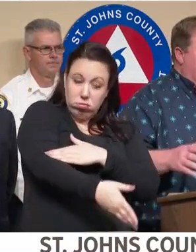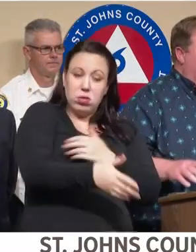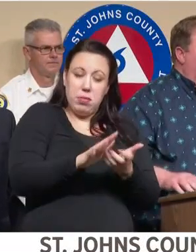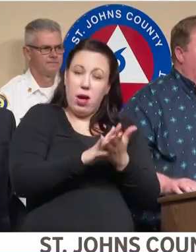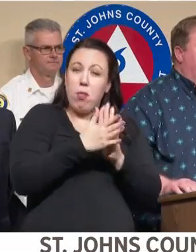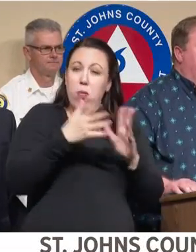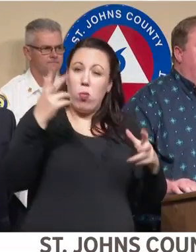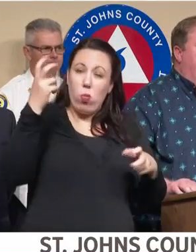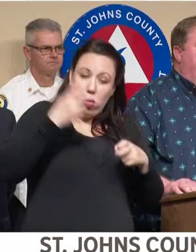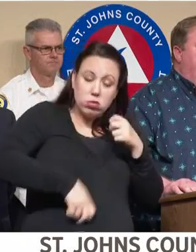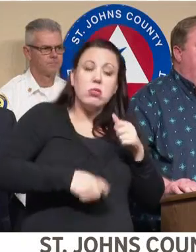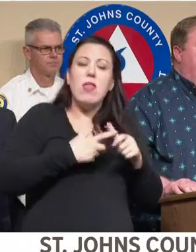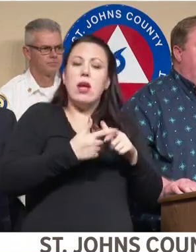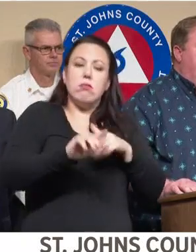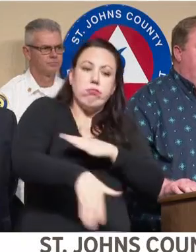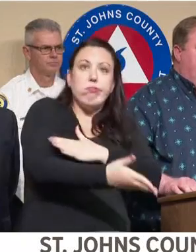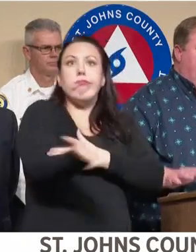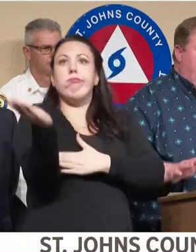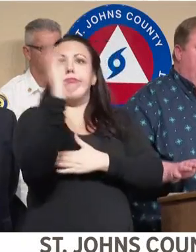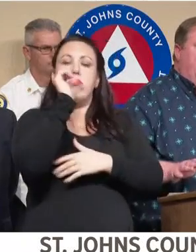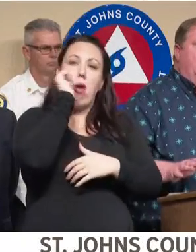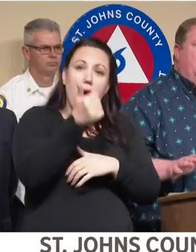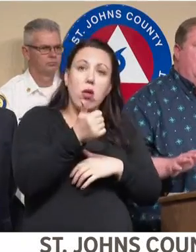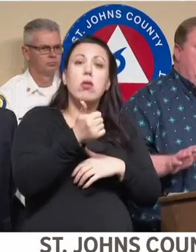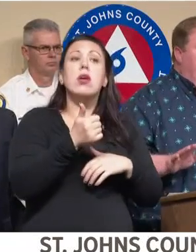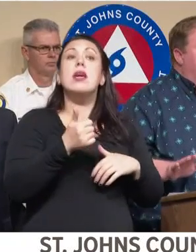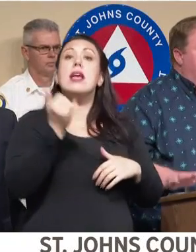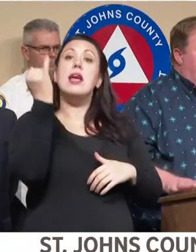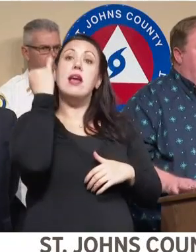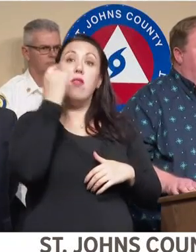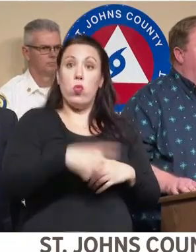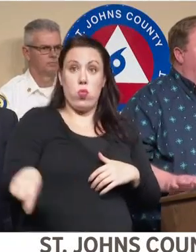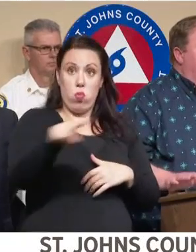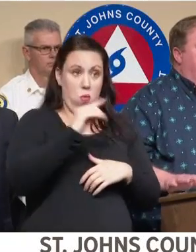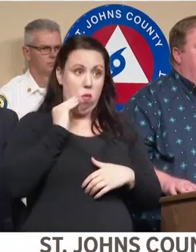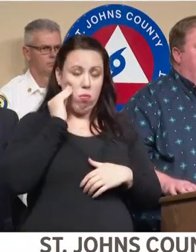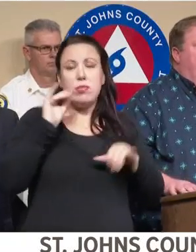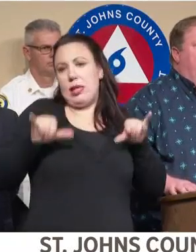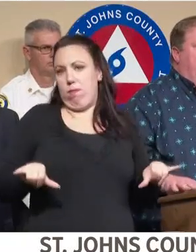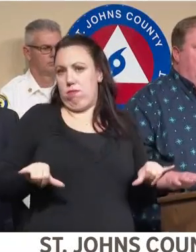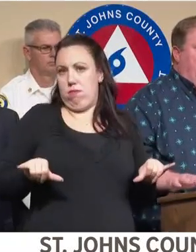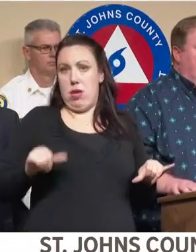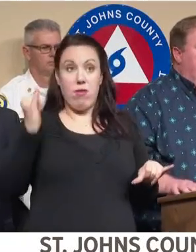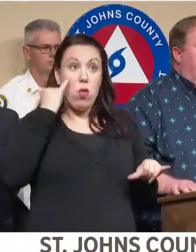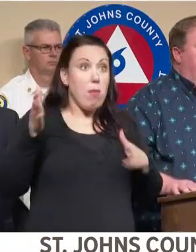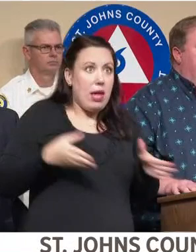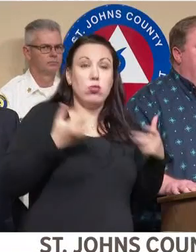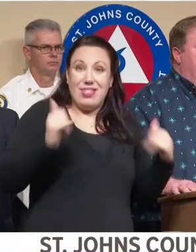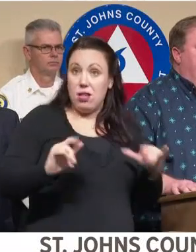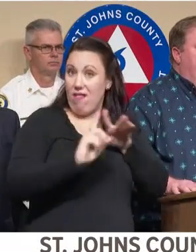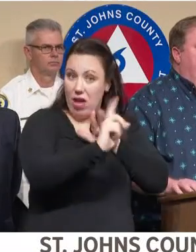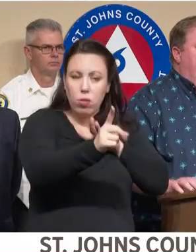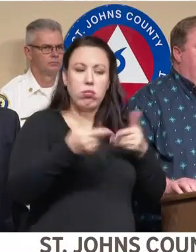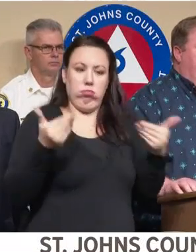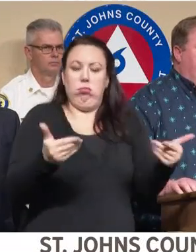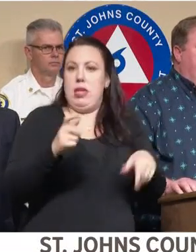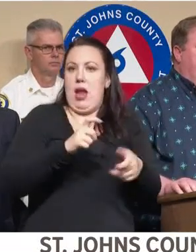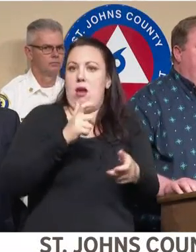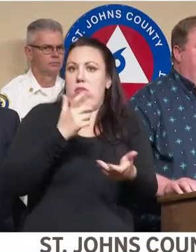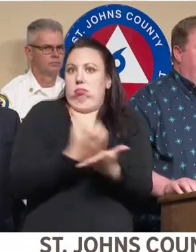progresses through the day tomorrow. So please, if you're home, stay home. If you're going to evacuate, now's the time to do it.